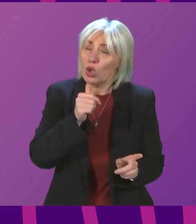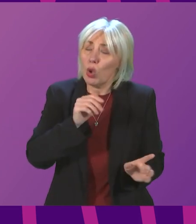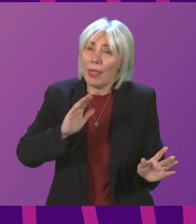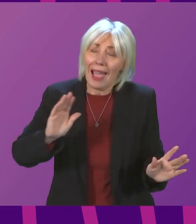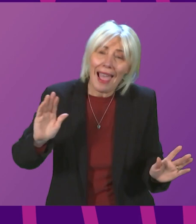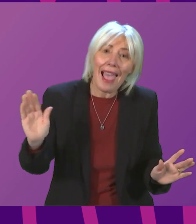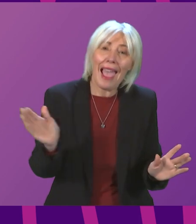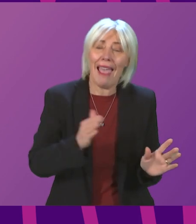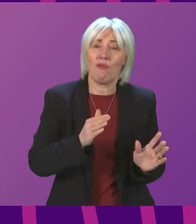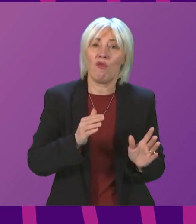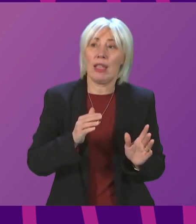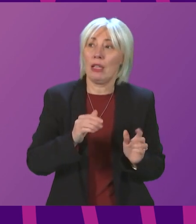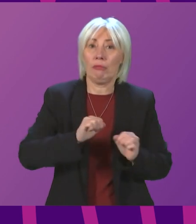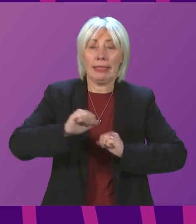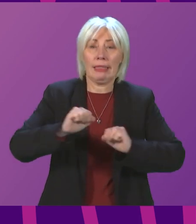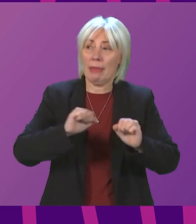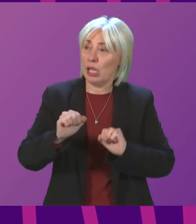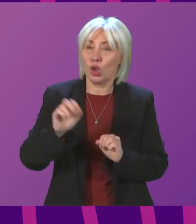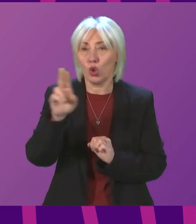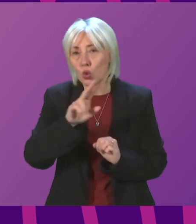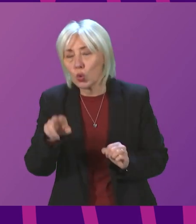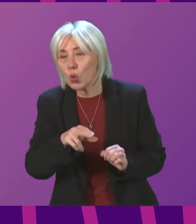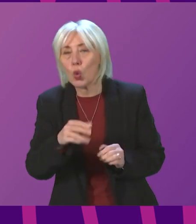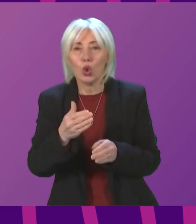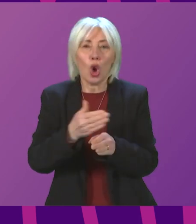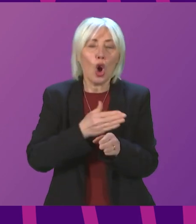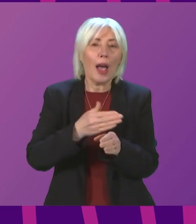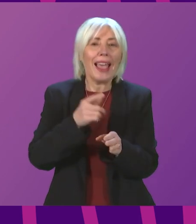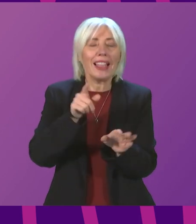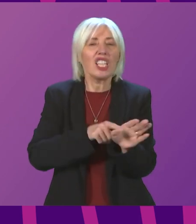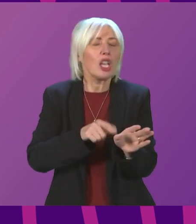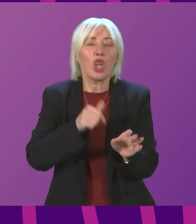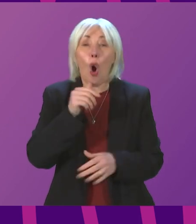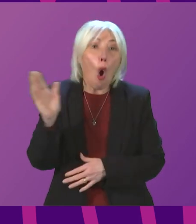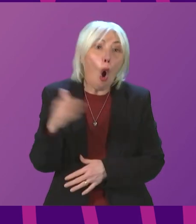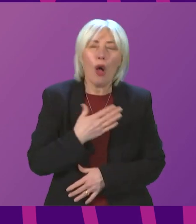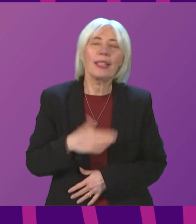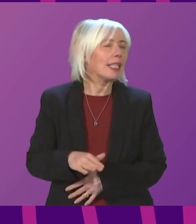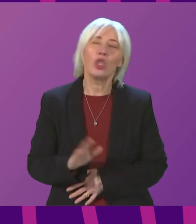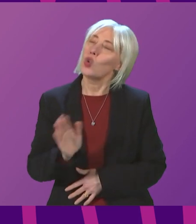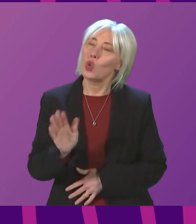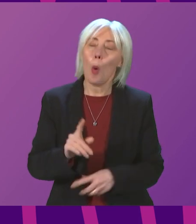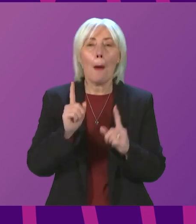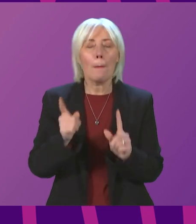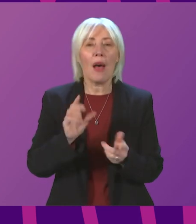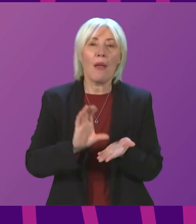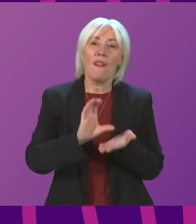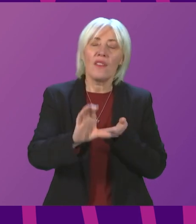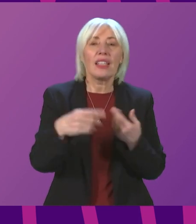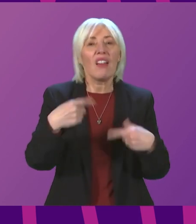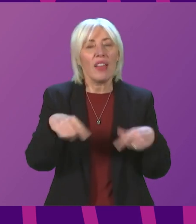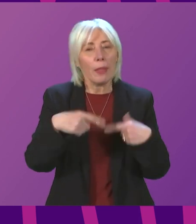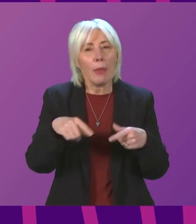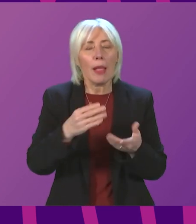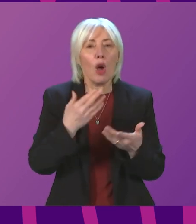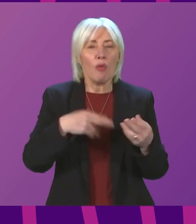space in our schools or early year setting need measures like this, but the funding that has been made available on